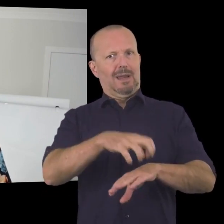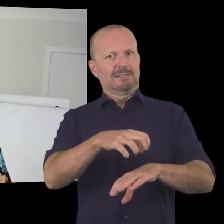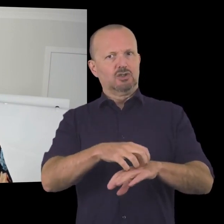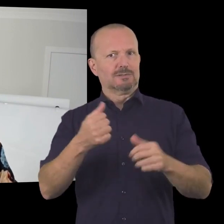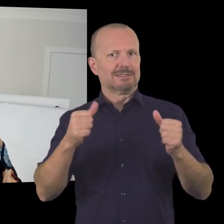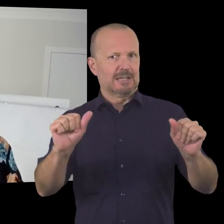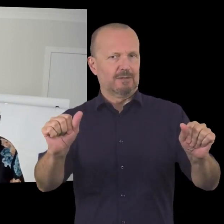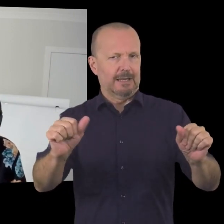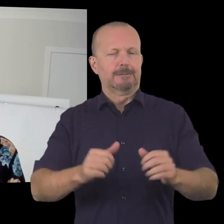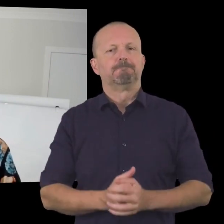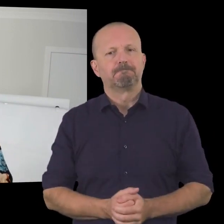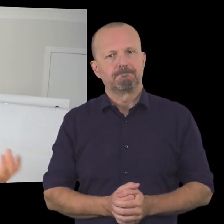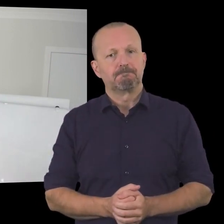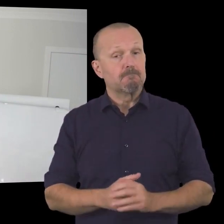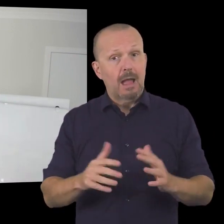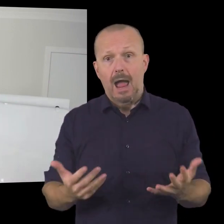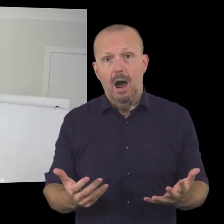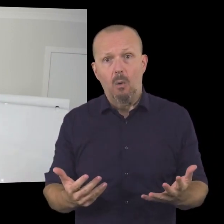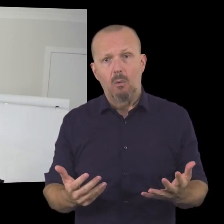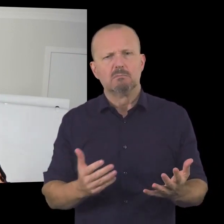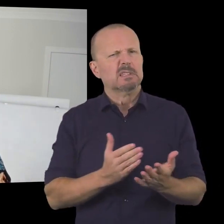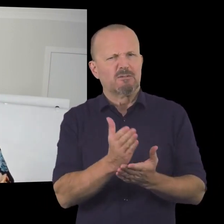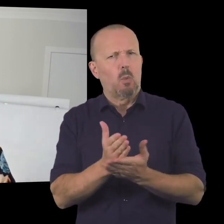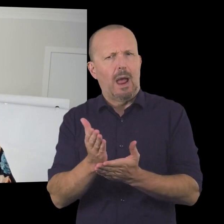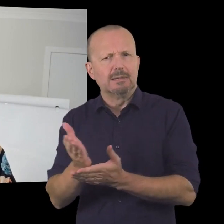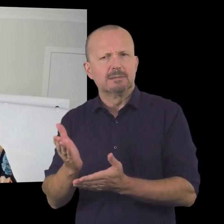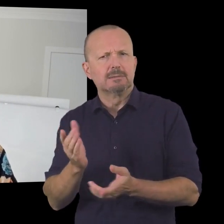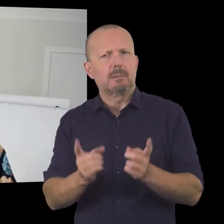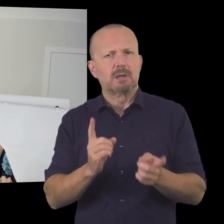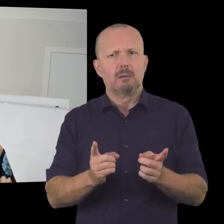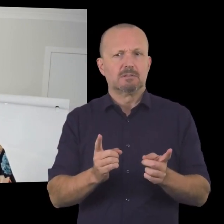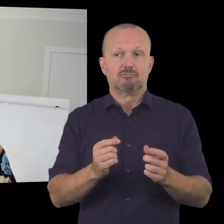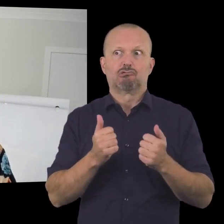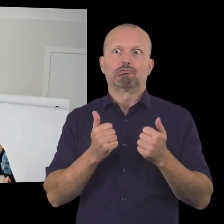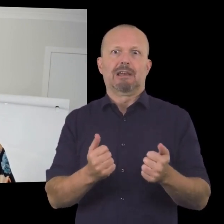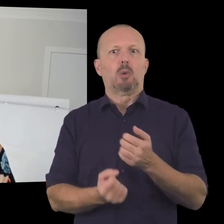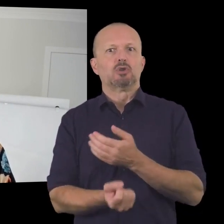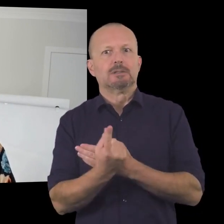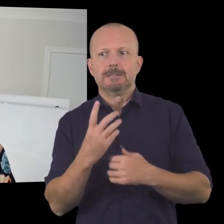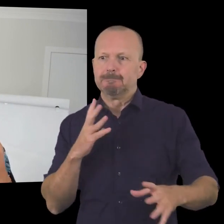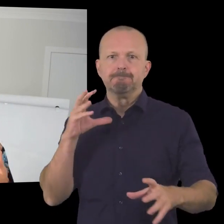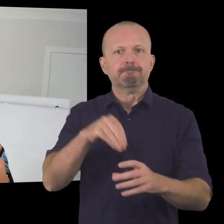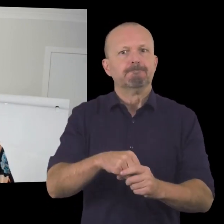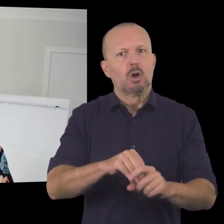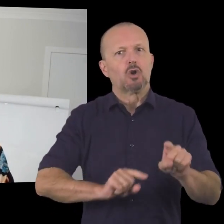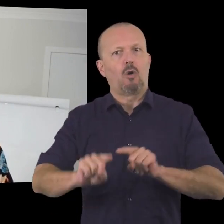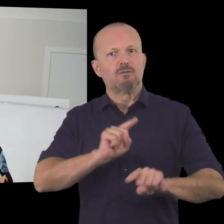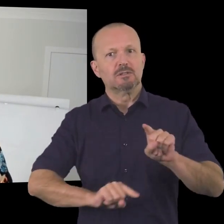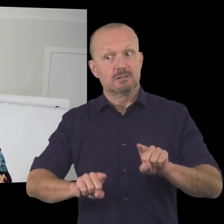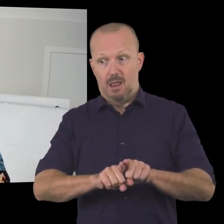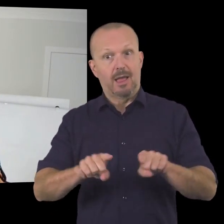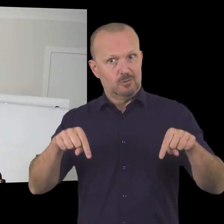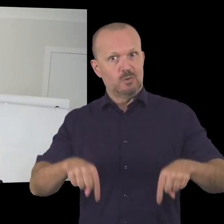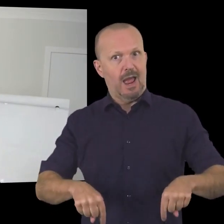organization and we do it in lots of different ways so sometimes I have the fantastic opportunity to be part of conferences